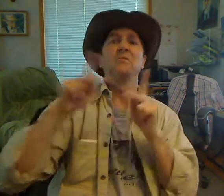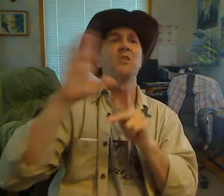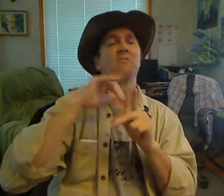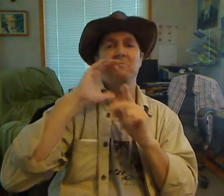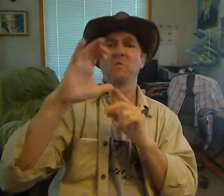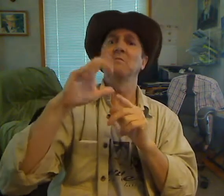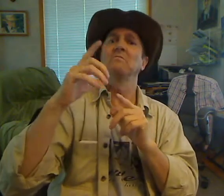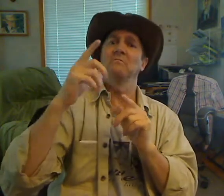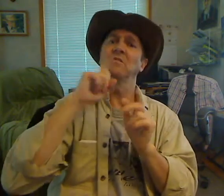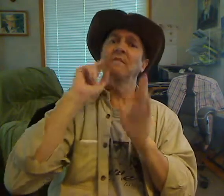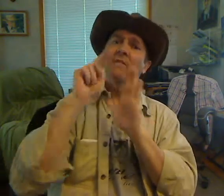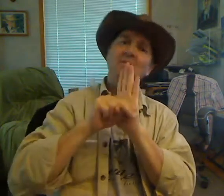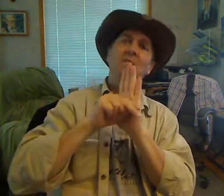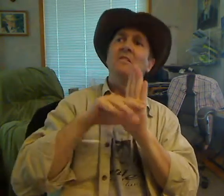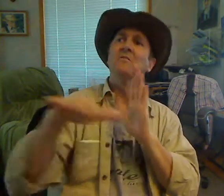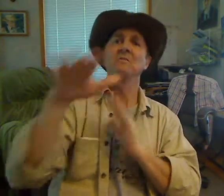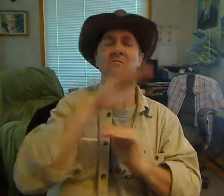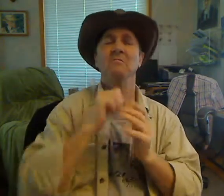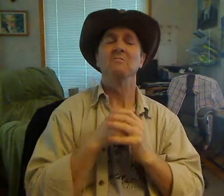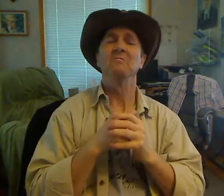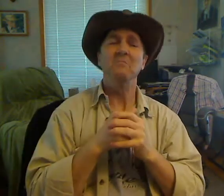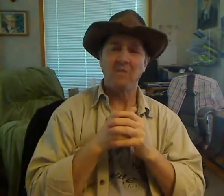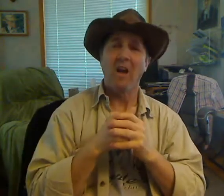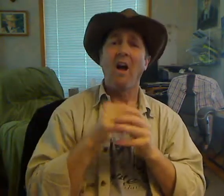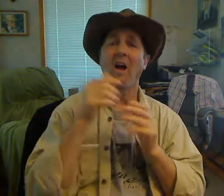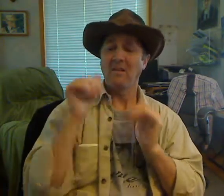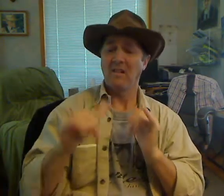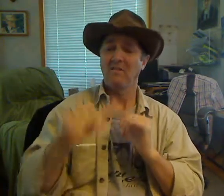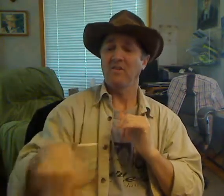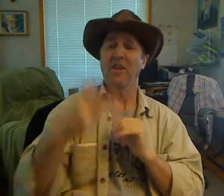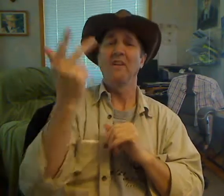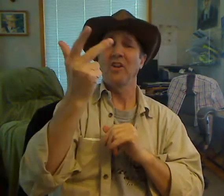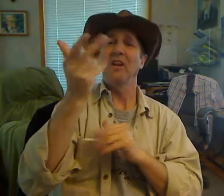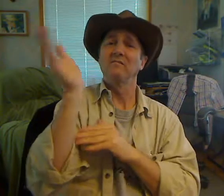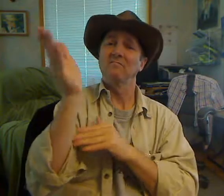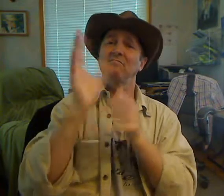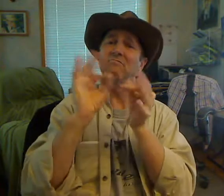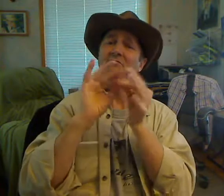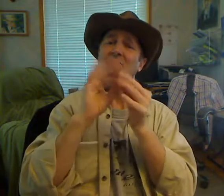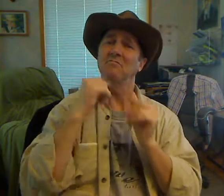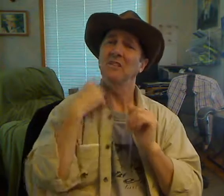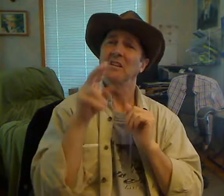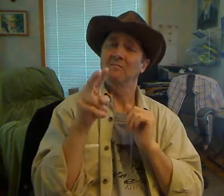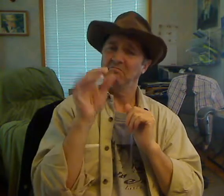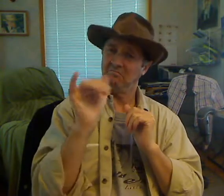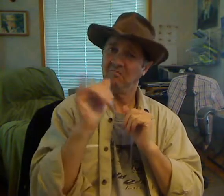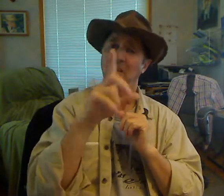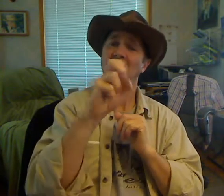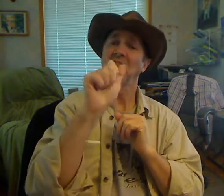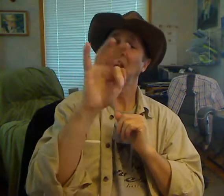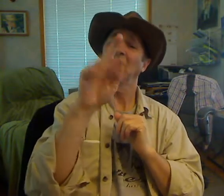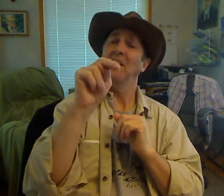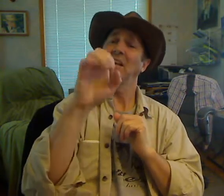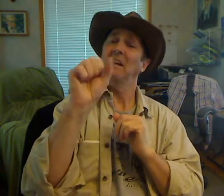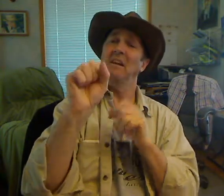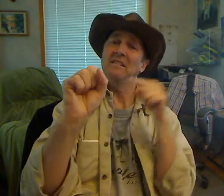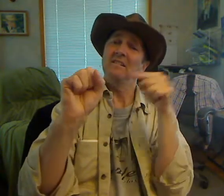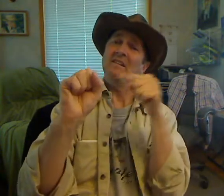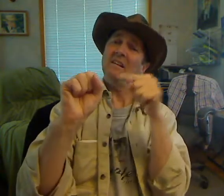that the CRTC will announce September 30th as the start date for a do-not-call list. This process will allow